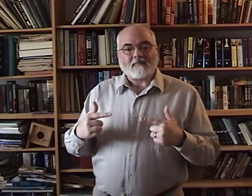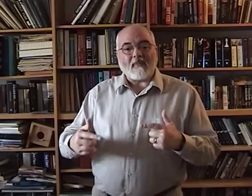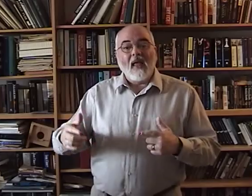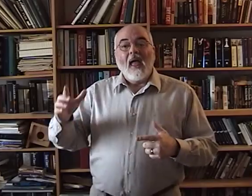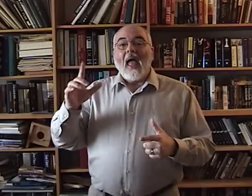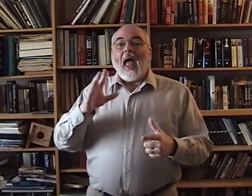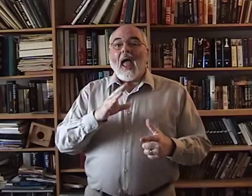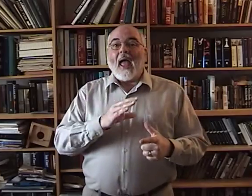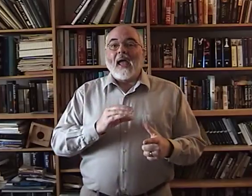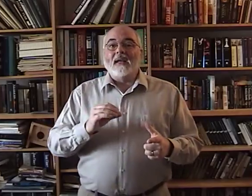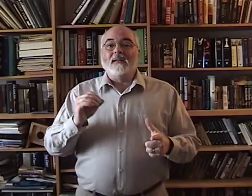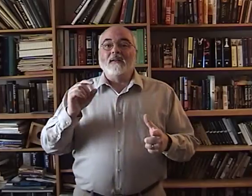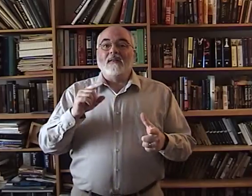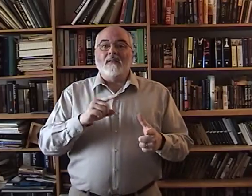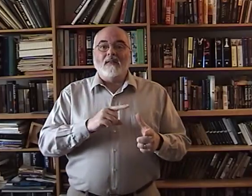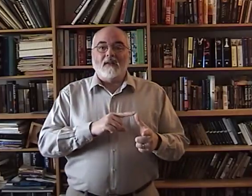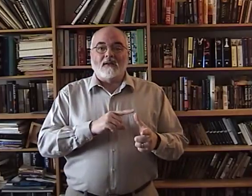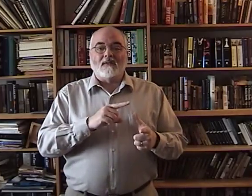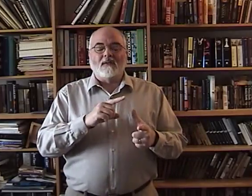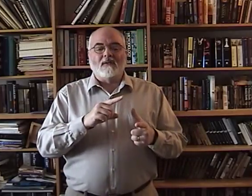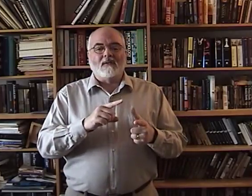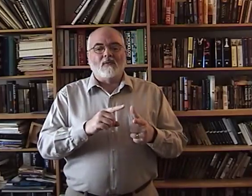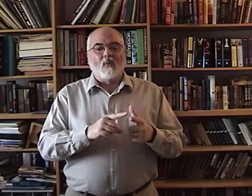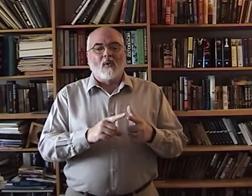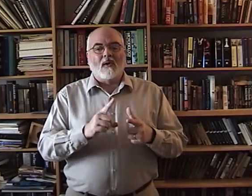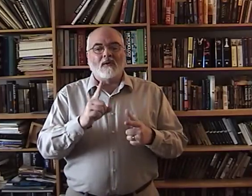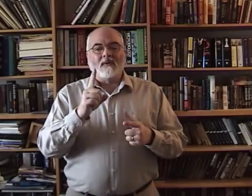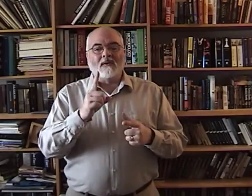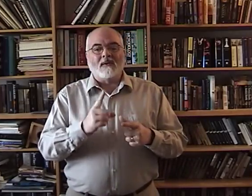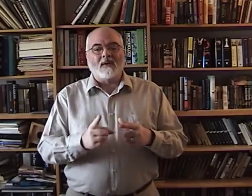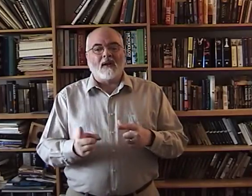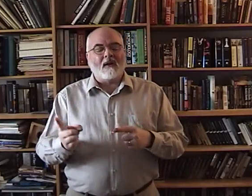and then one day